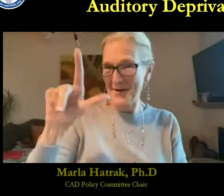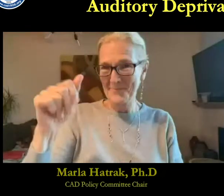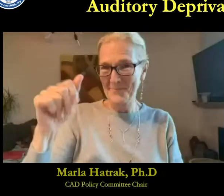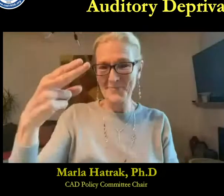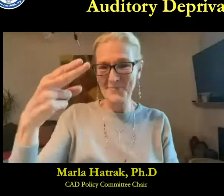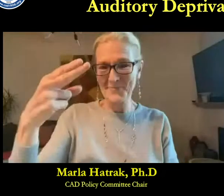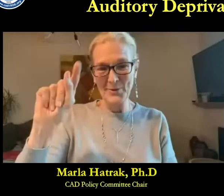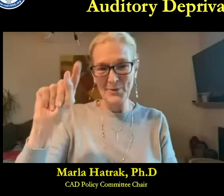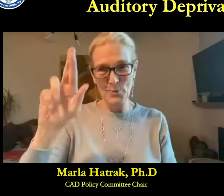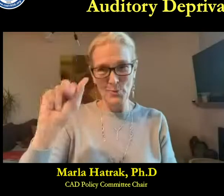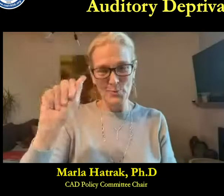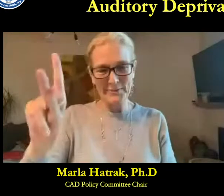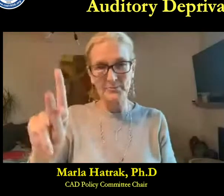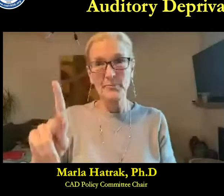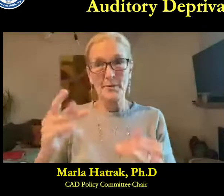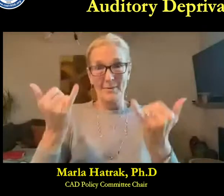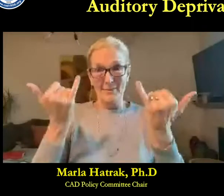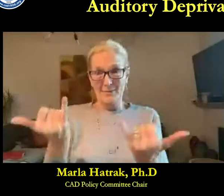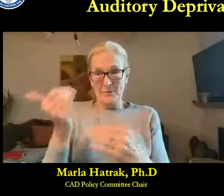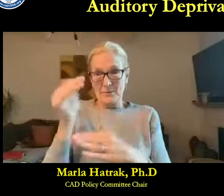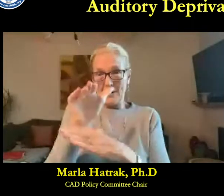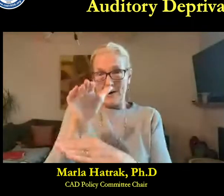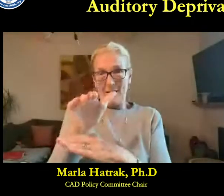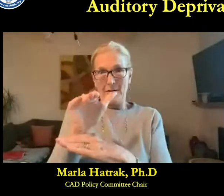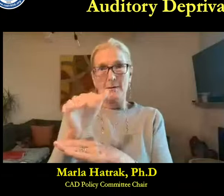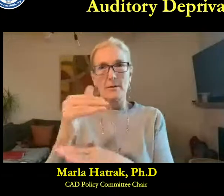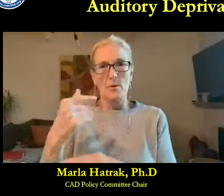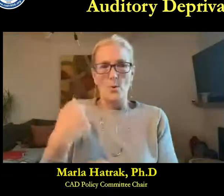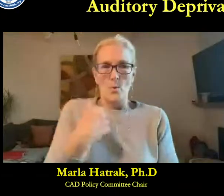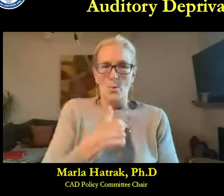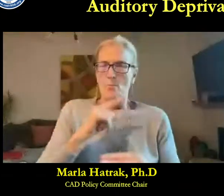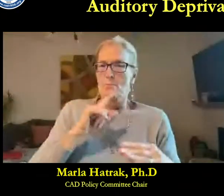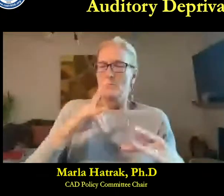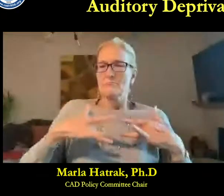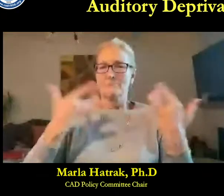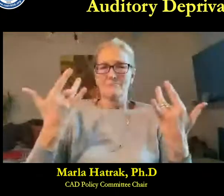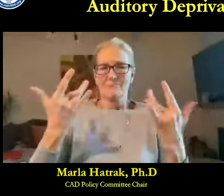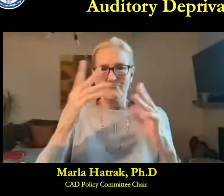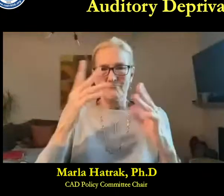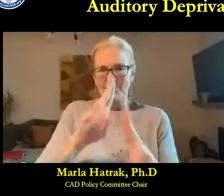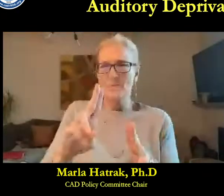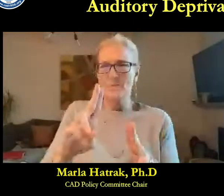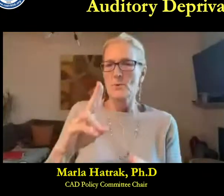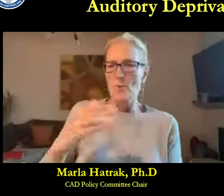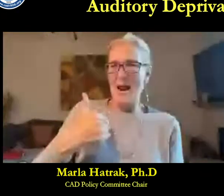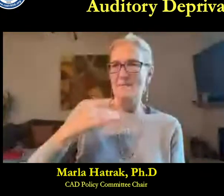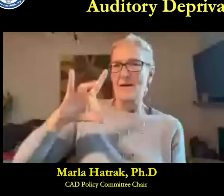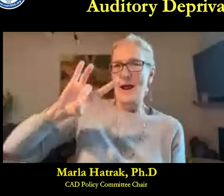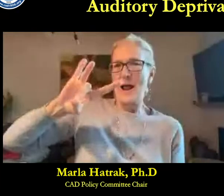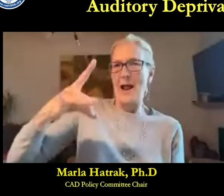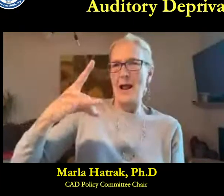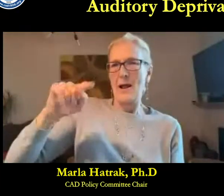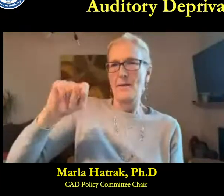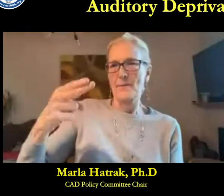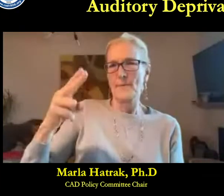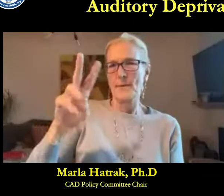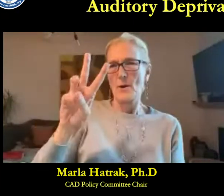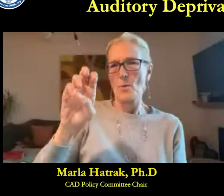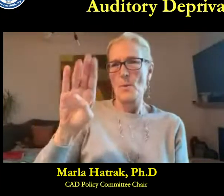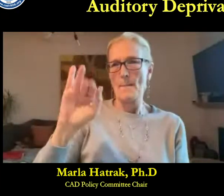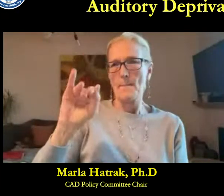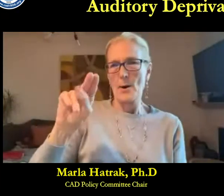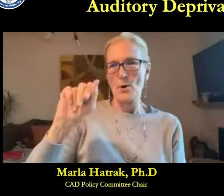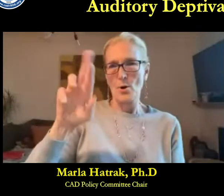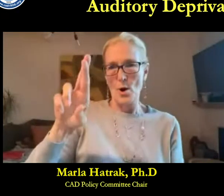This is Marla speaking. Good evening, folks. I am Marla Hattrack. This evening,